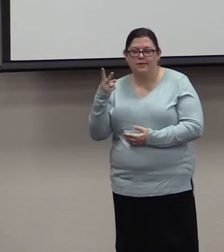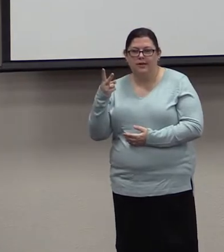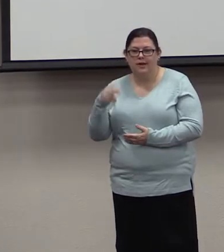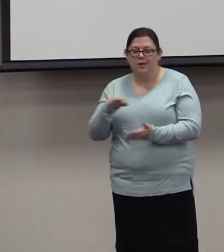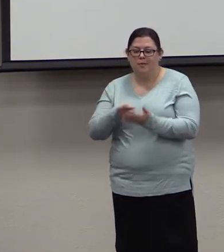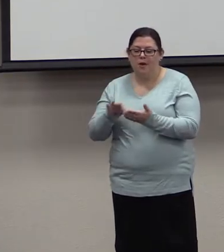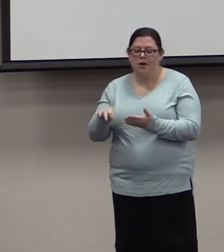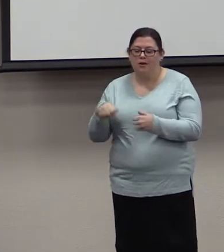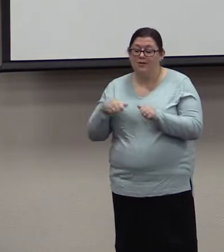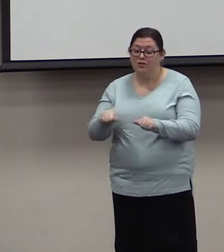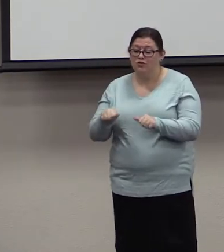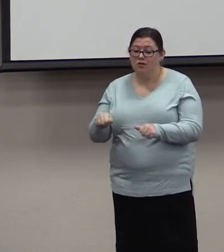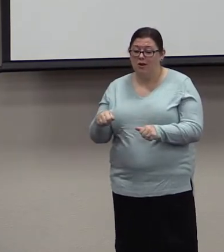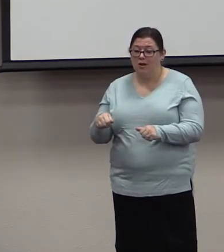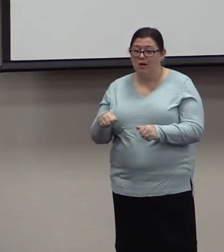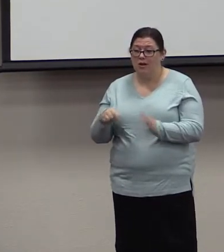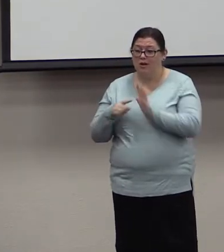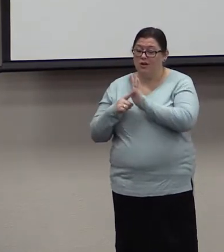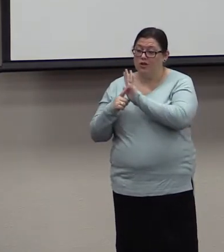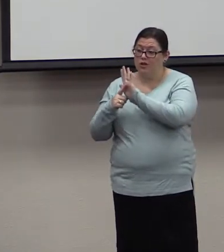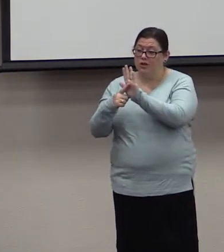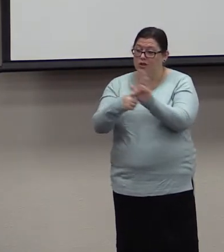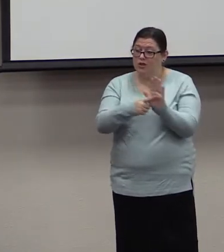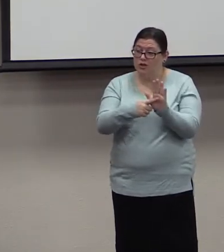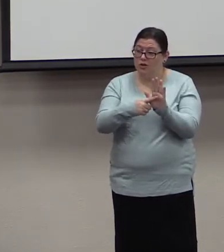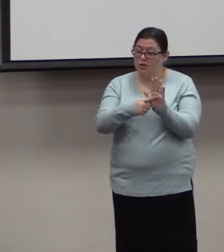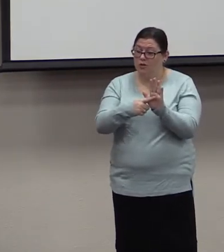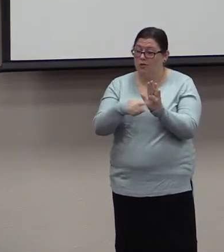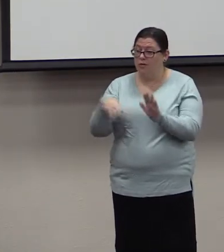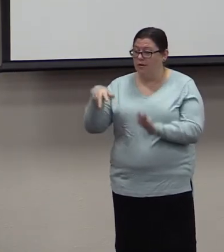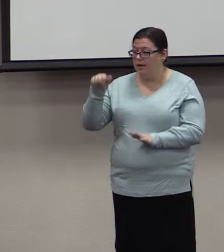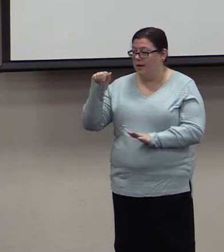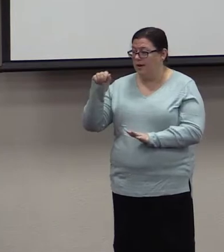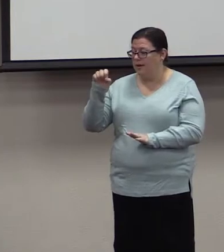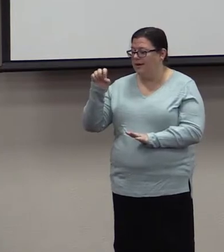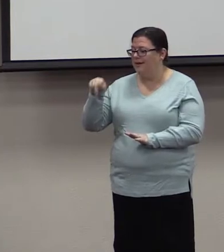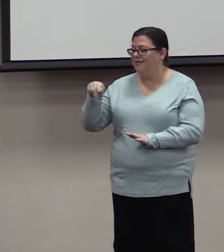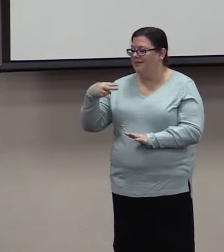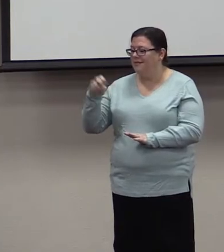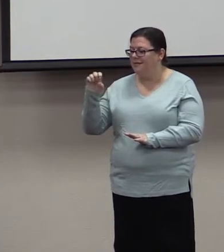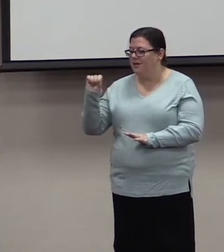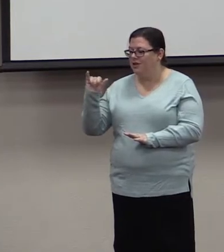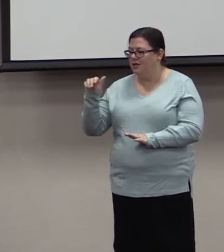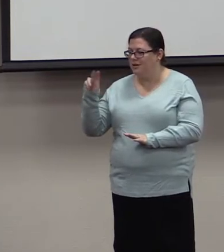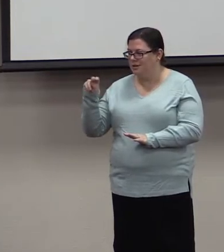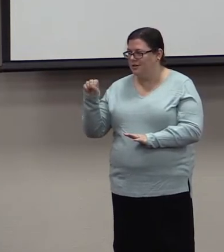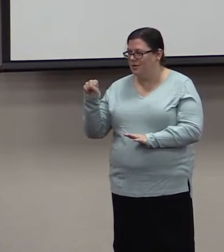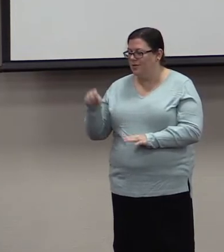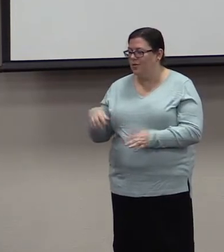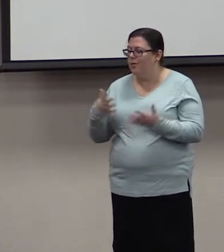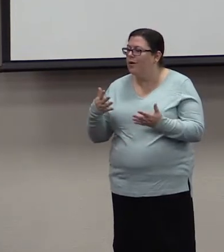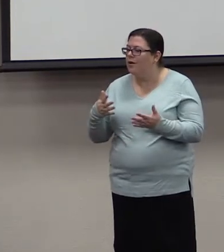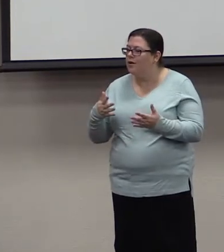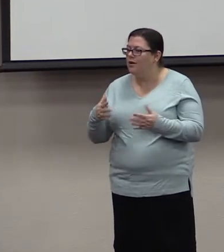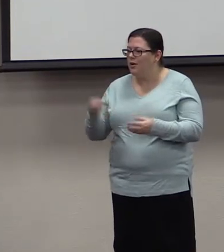to show the Ephesians and us what obedience looks like in these relationships.